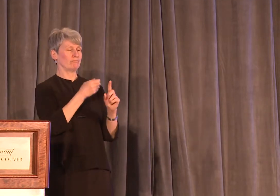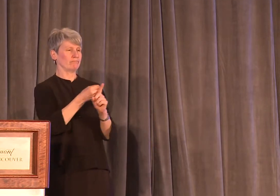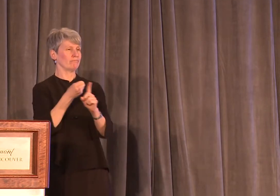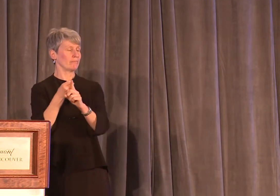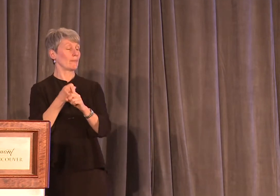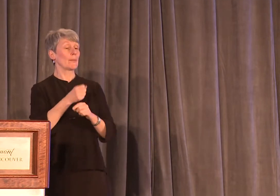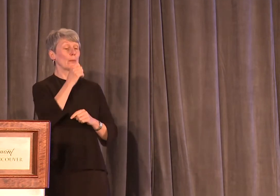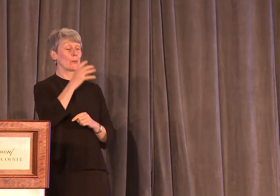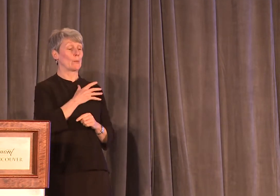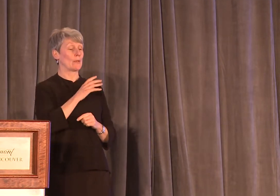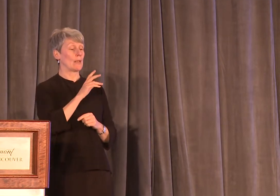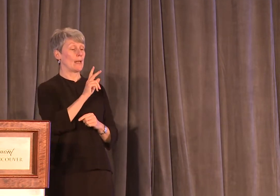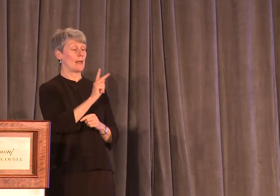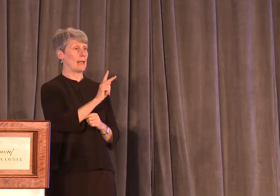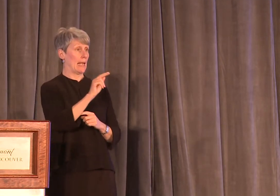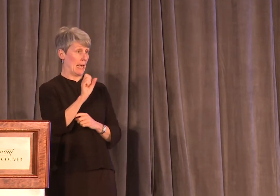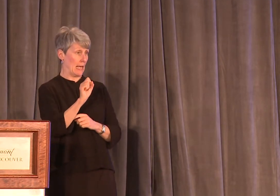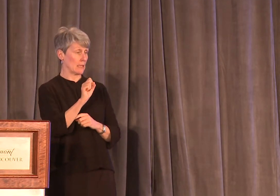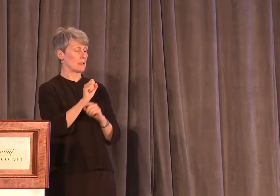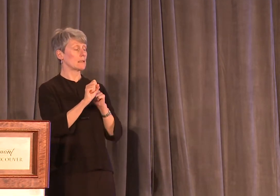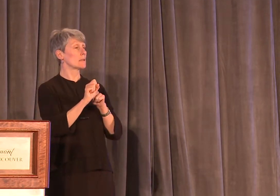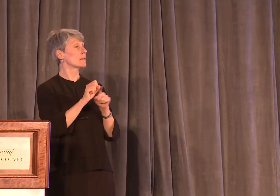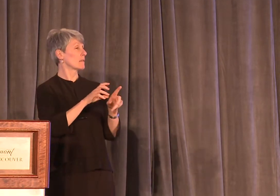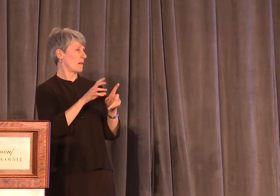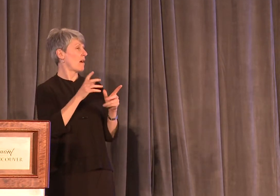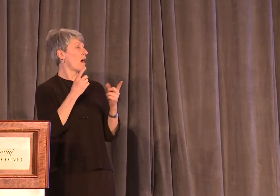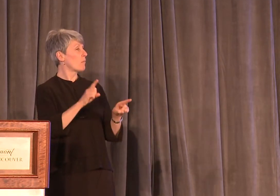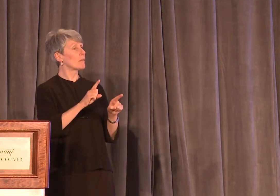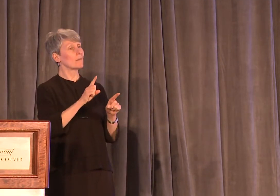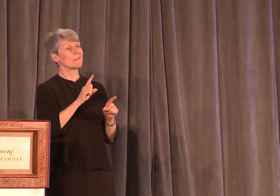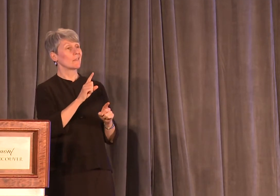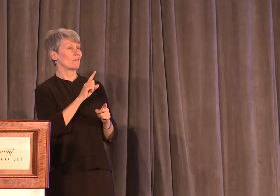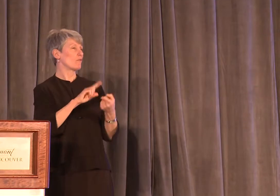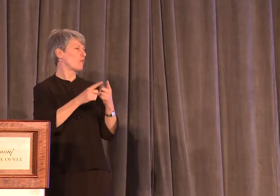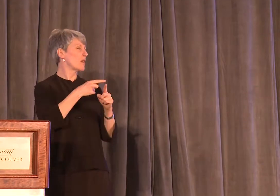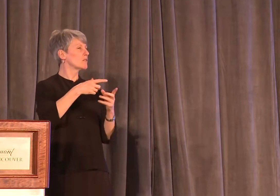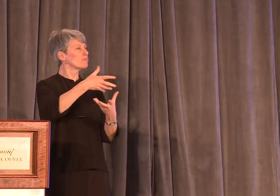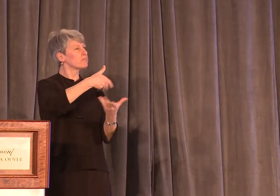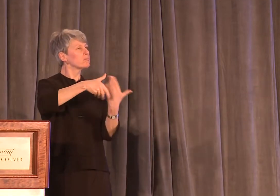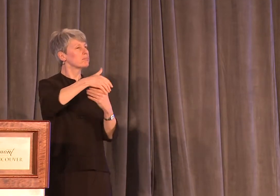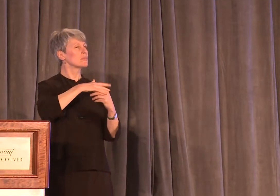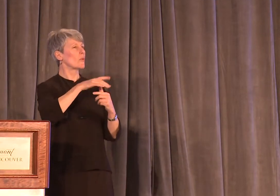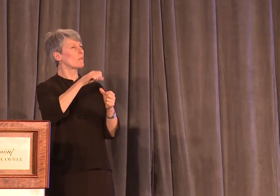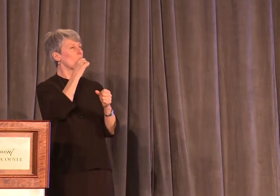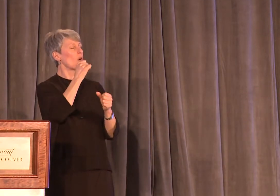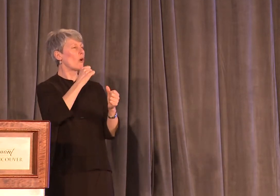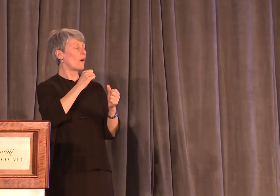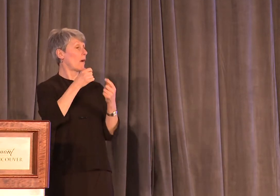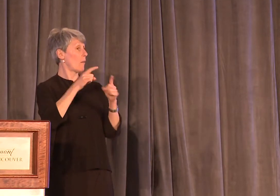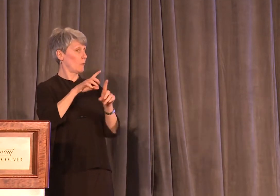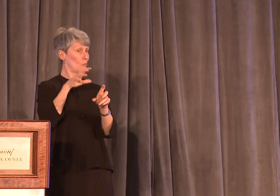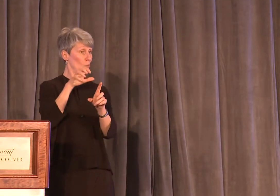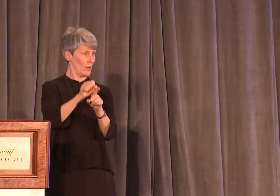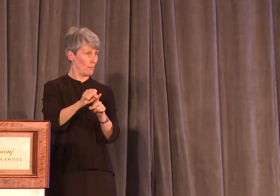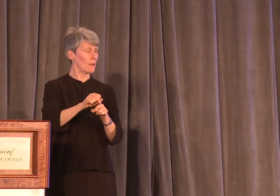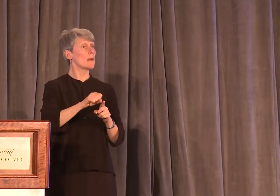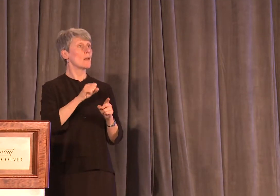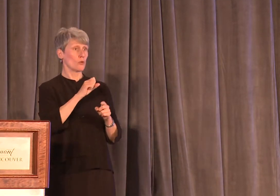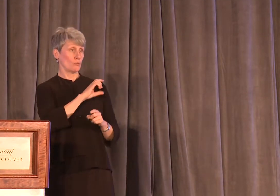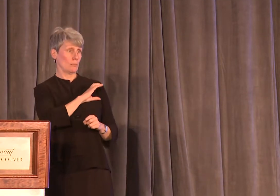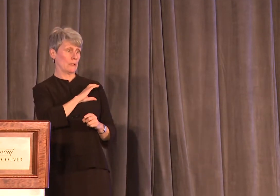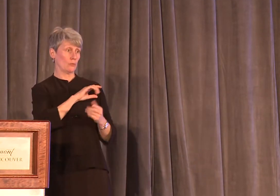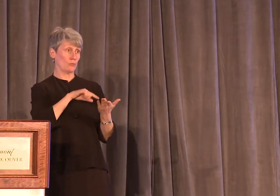involving a woman called K.S. who was raped after a night out in the entertainment district with friends. In that case, the Toronto police did everything right.